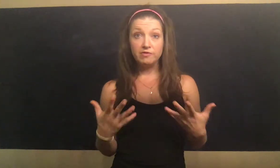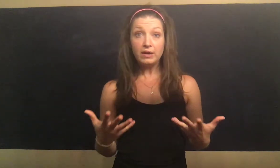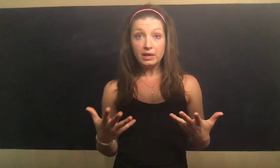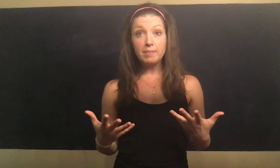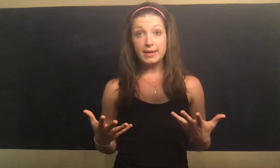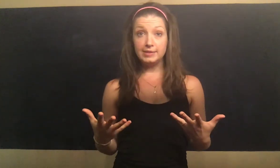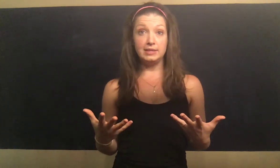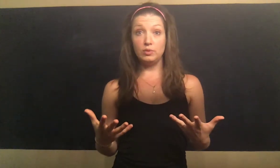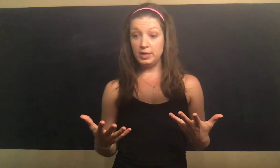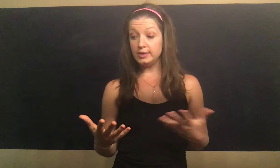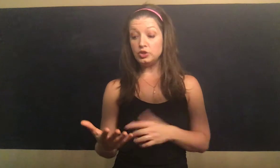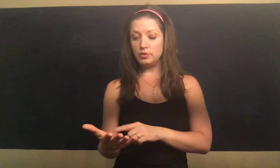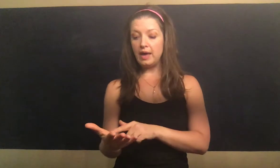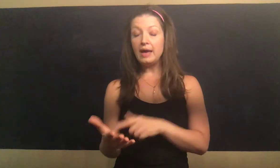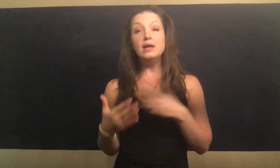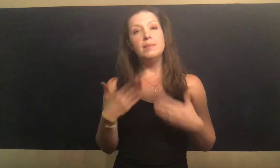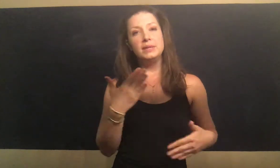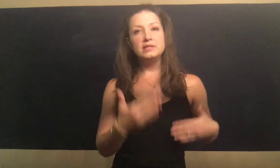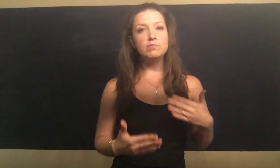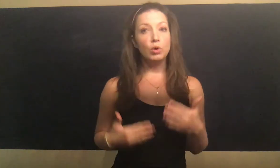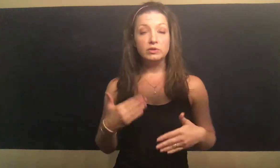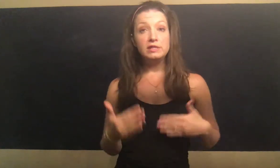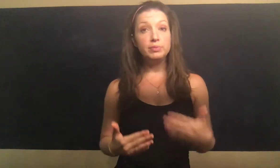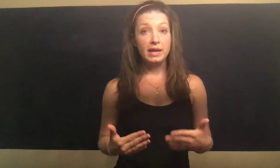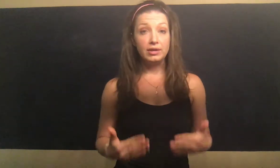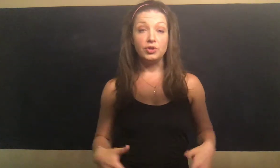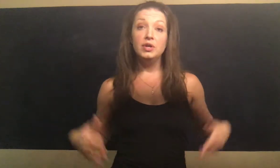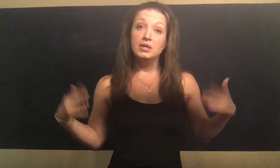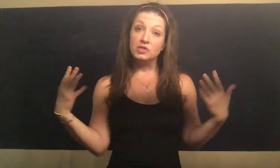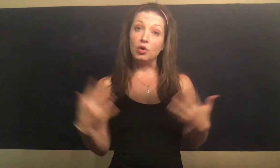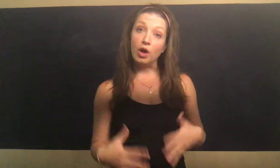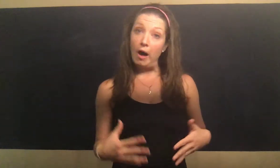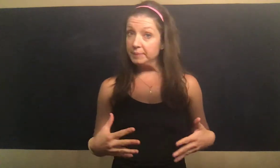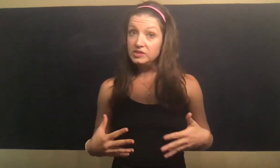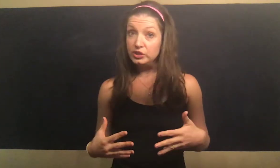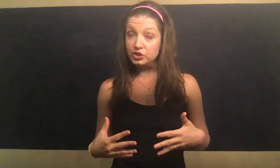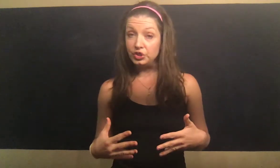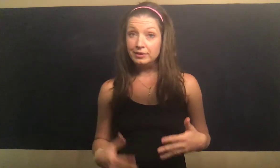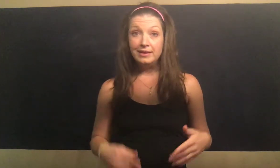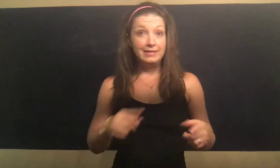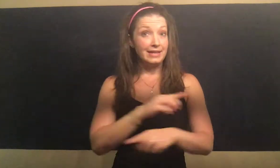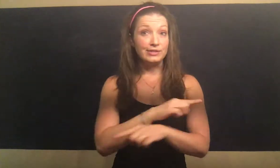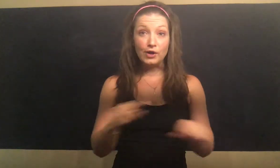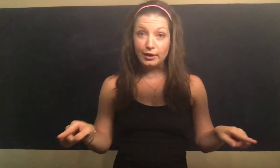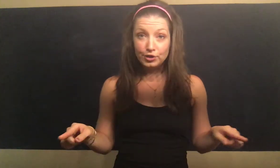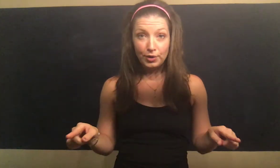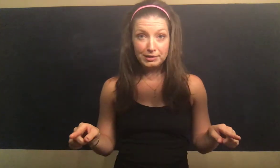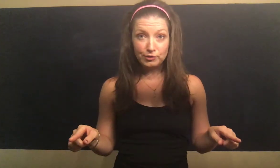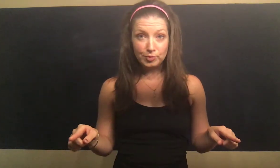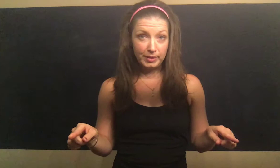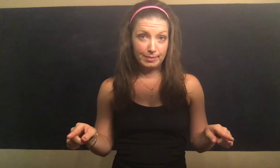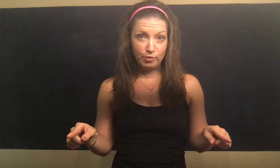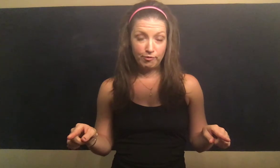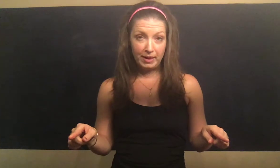very amazing that we can do that, but it's multi-planar. It's called opposition. That is not a transverse plane movement.